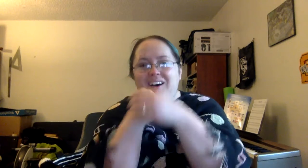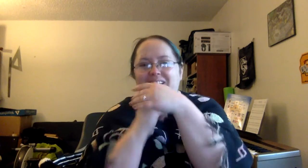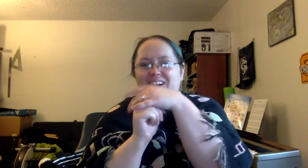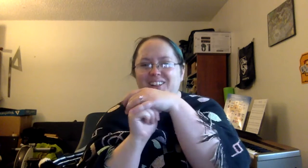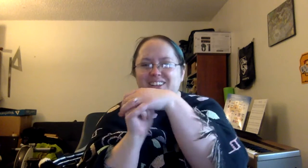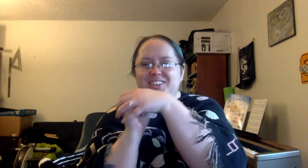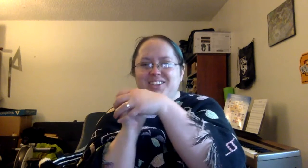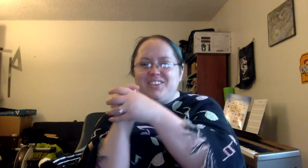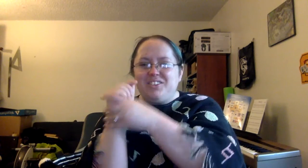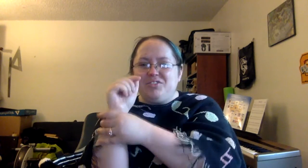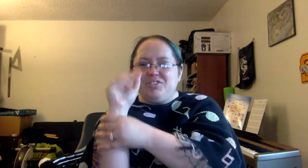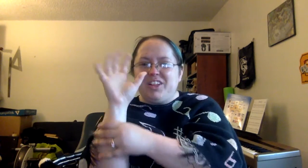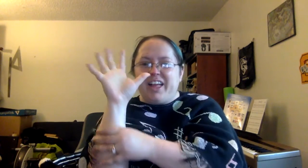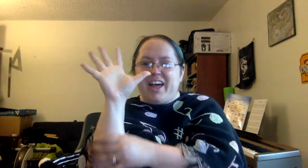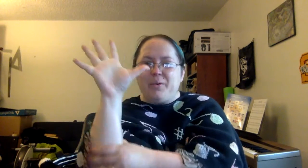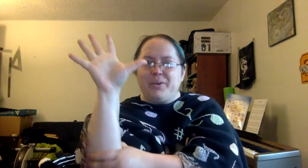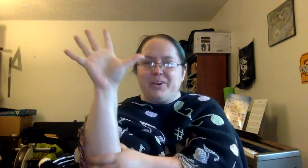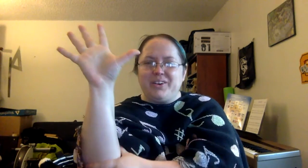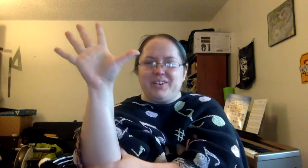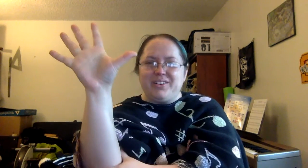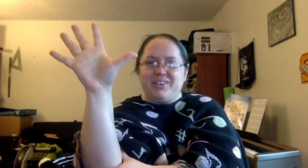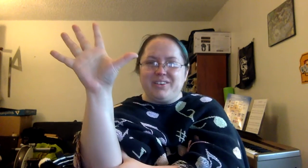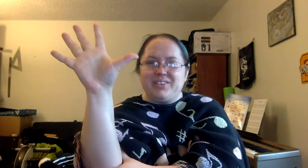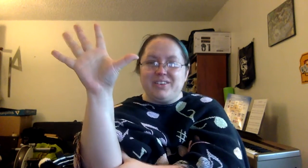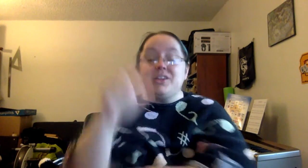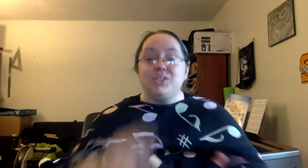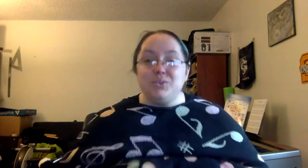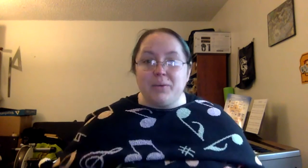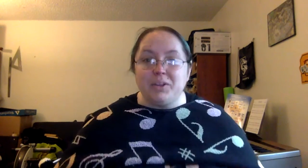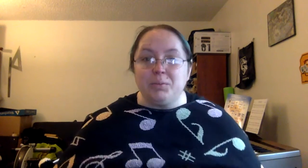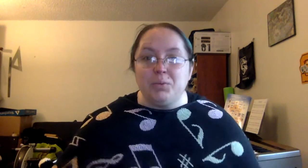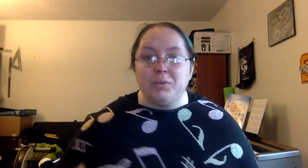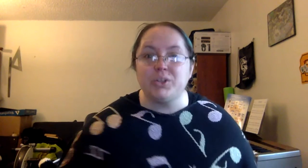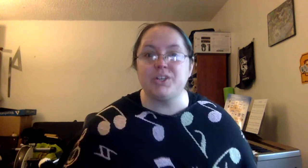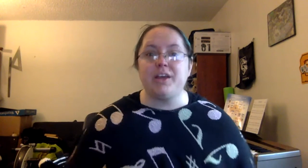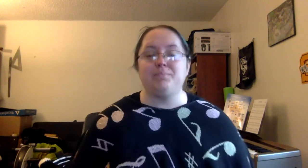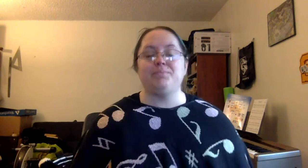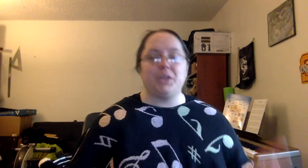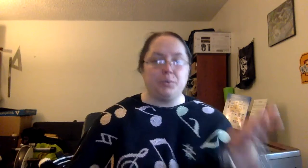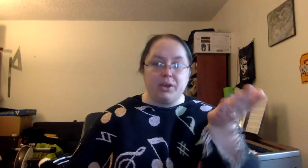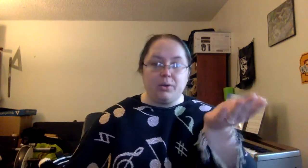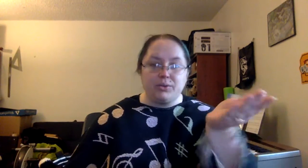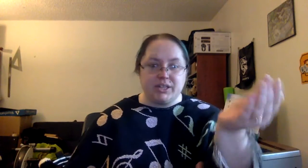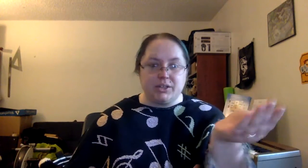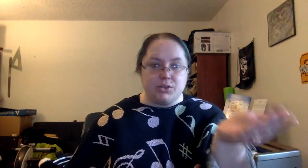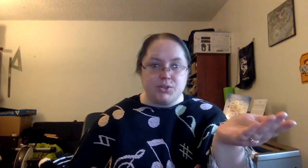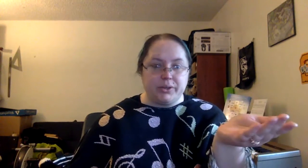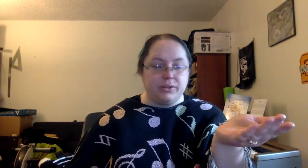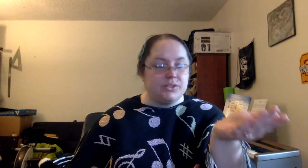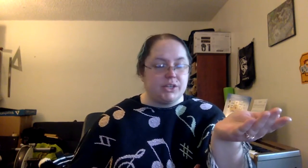A little flower. Do that with me one more time. Here we go. Take your soil. Take